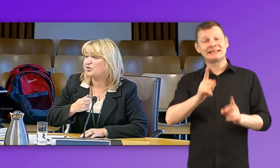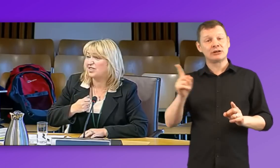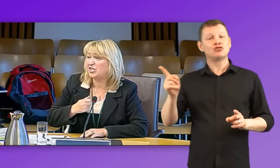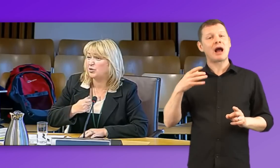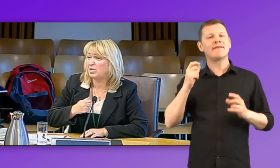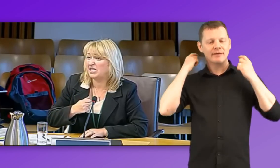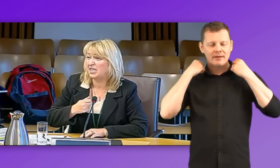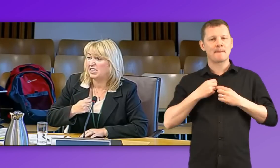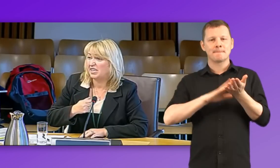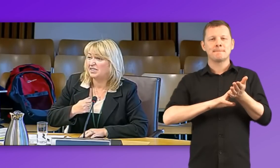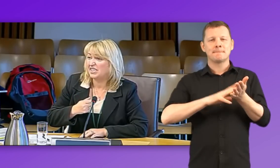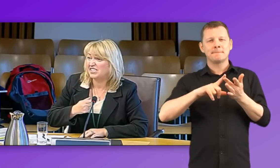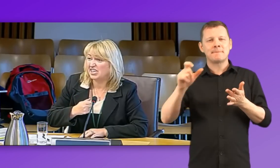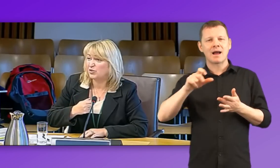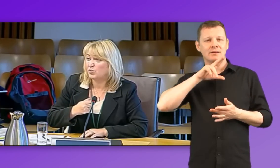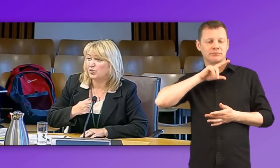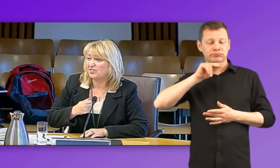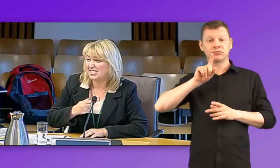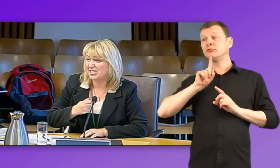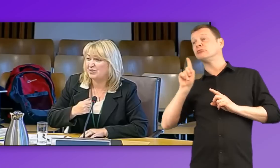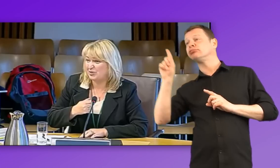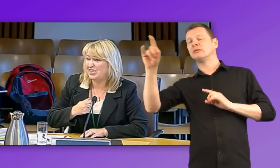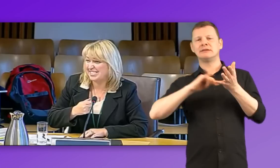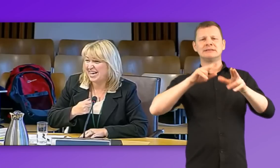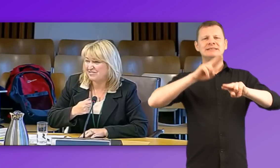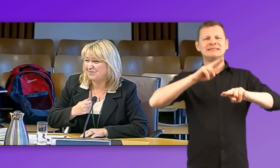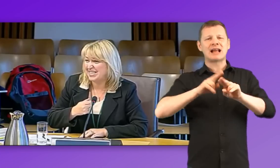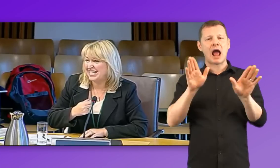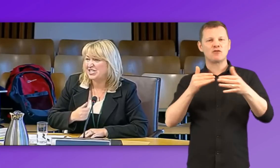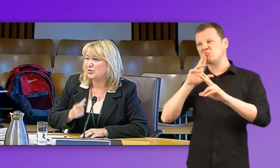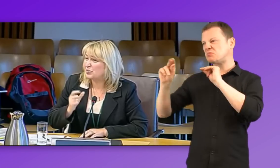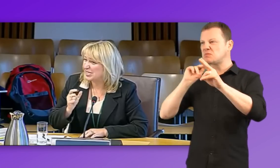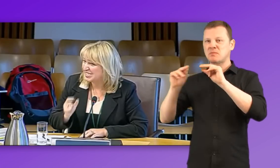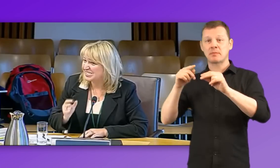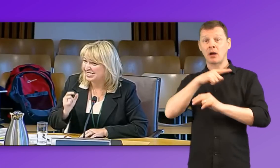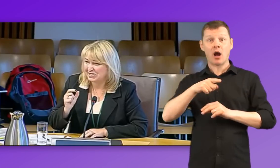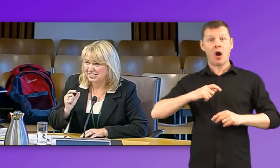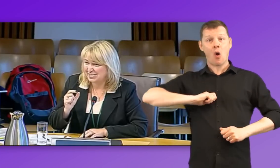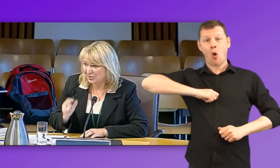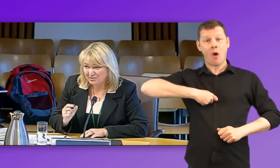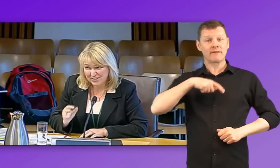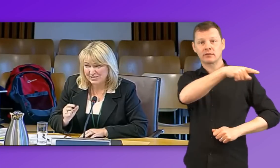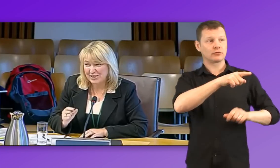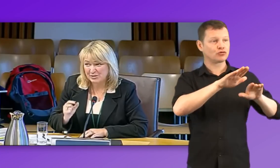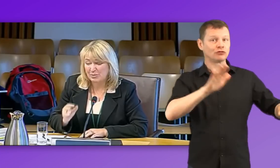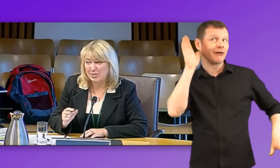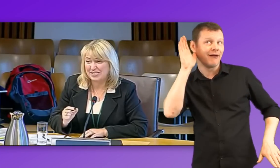off the radio mic and the kids heard the whole conversation that went on in the staff room. So it is quite a fundamental point.